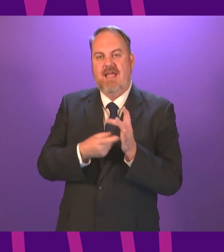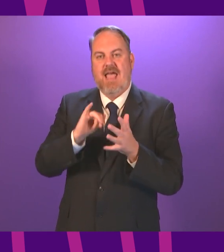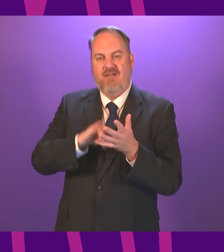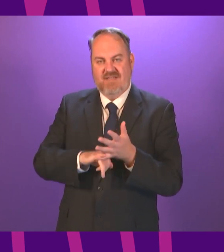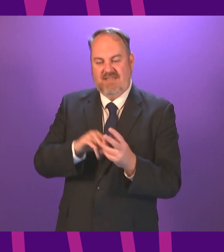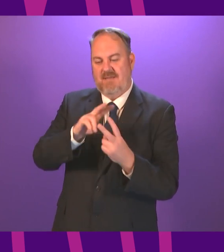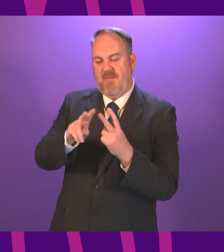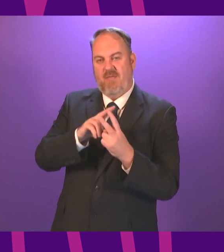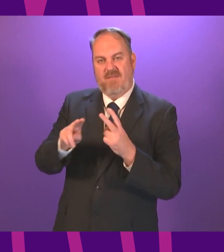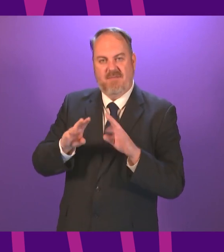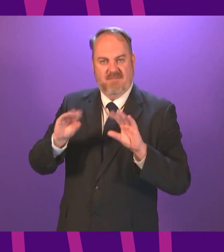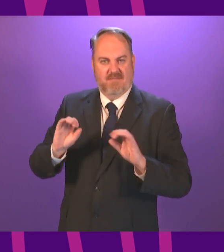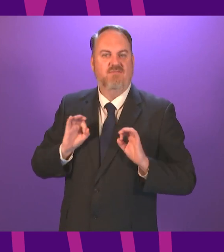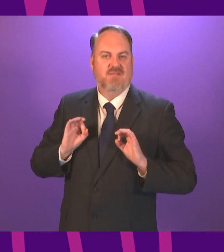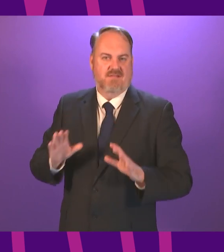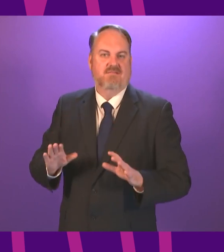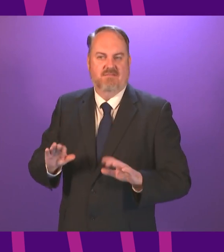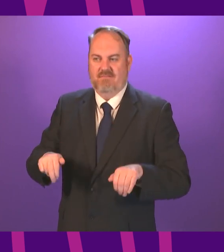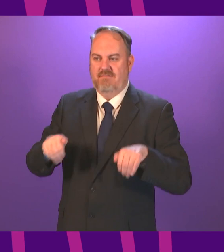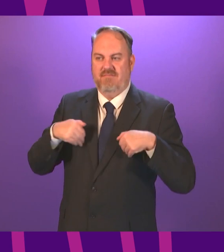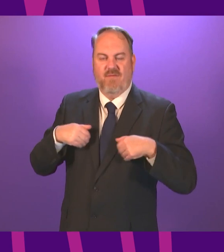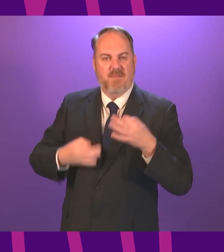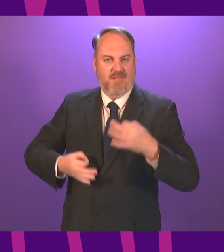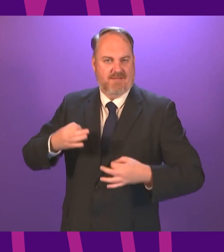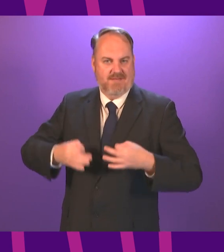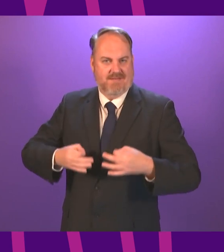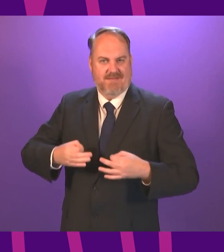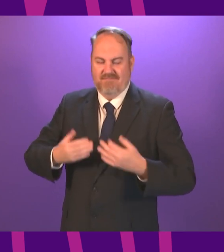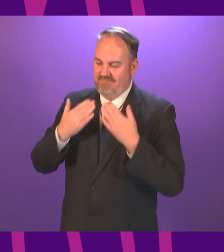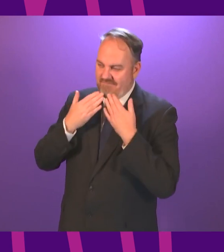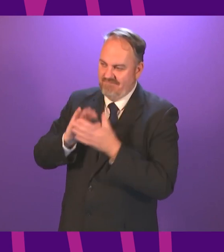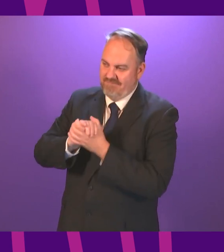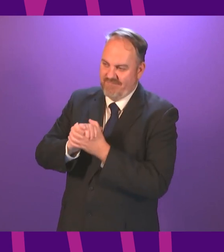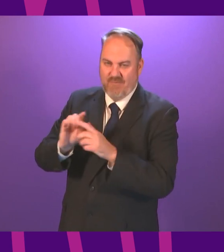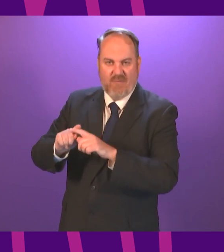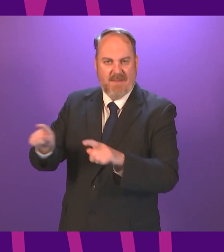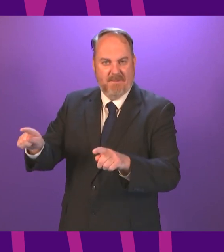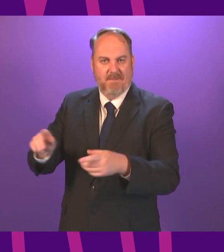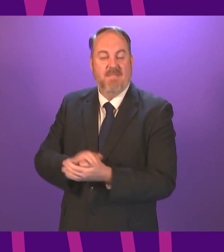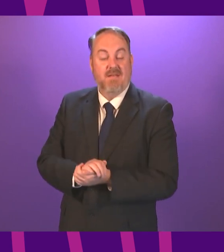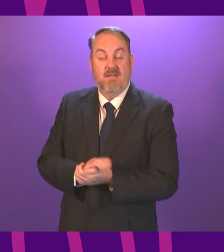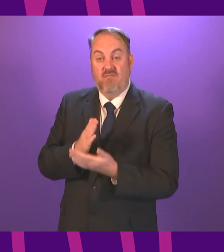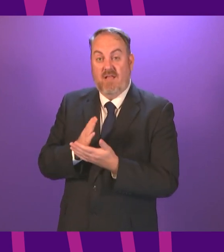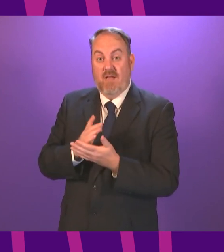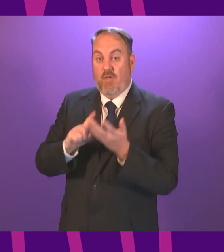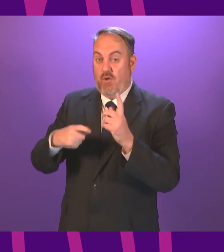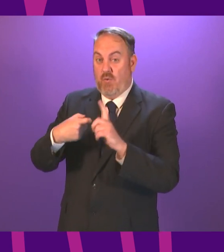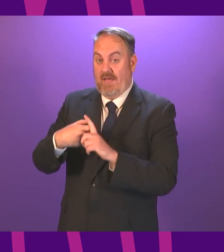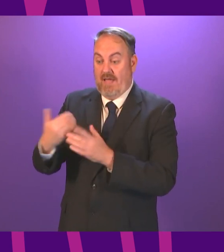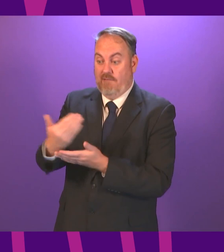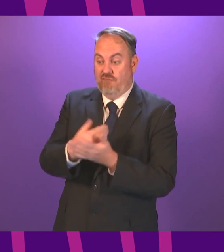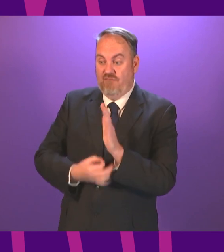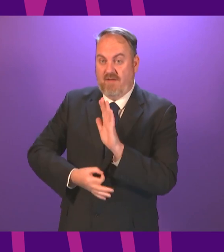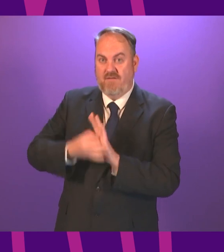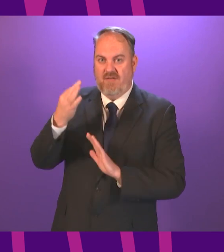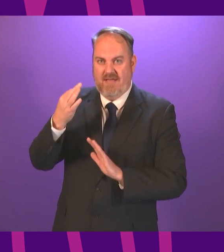their roles in frontline politics to ensure that Scotland and the rest of the United Kingdom recovers as quickly and